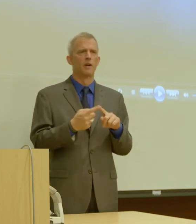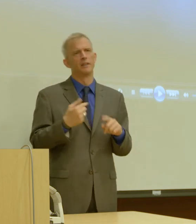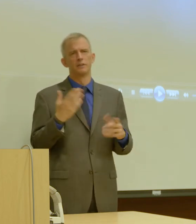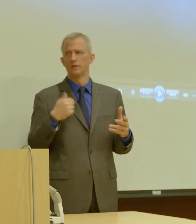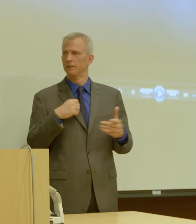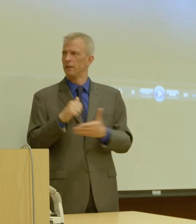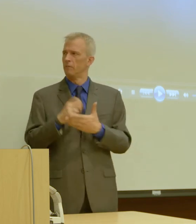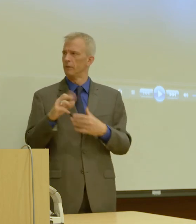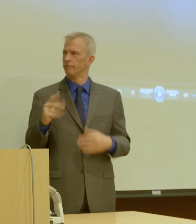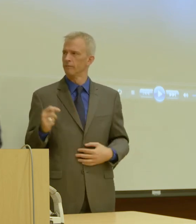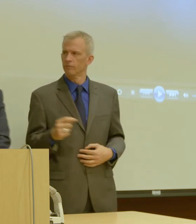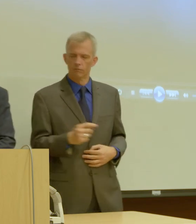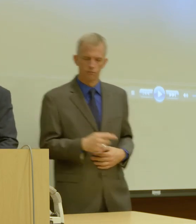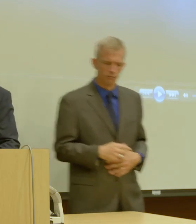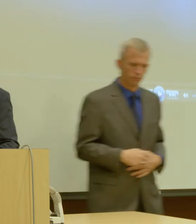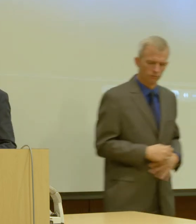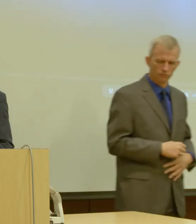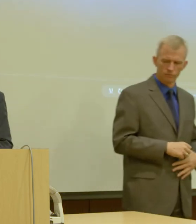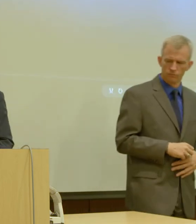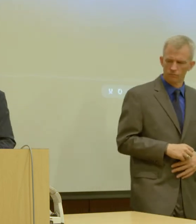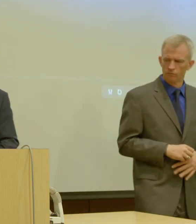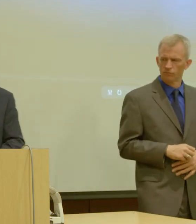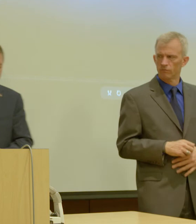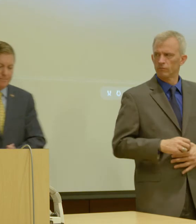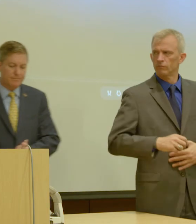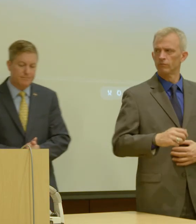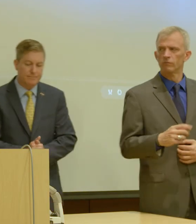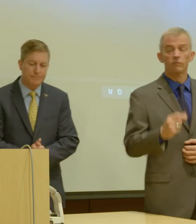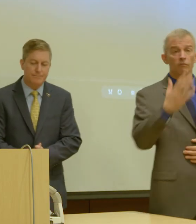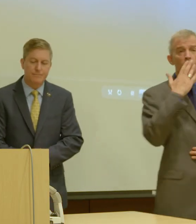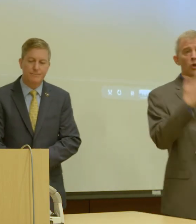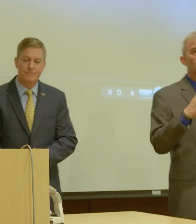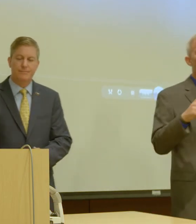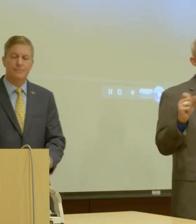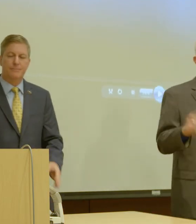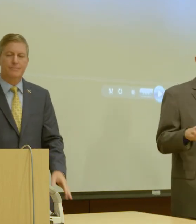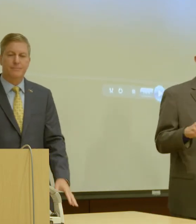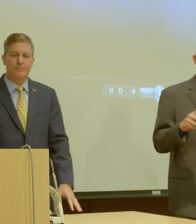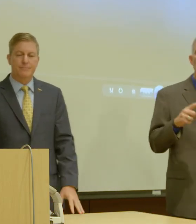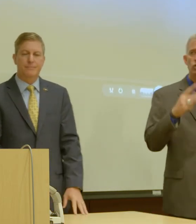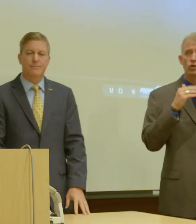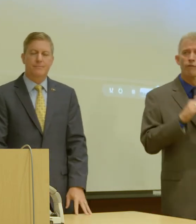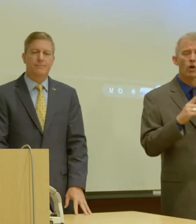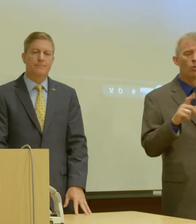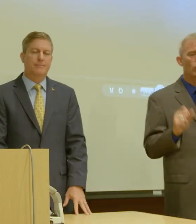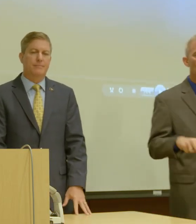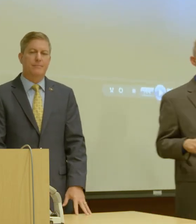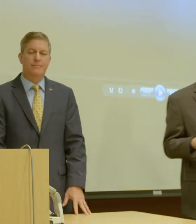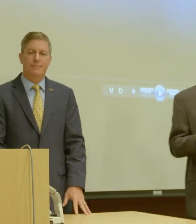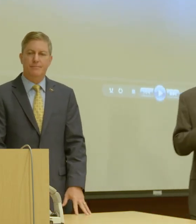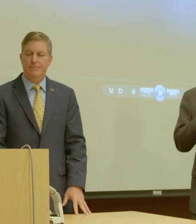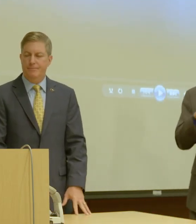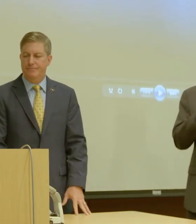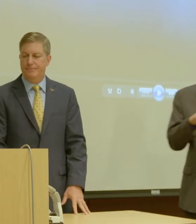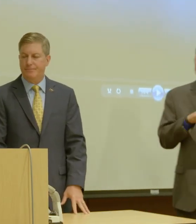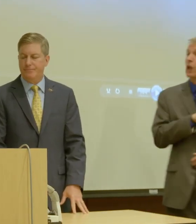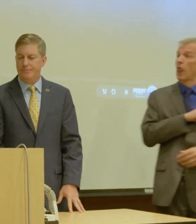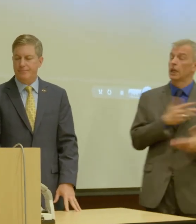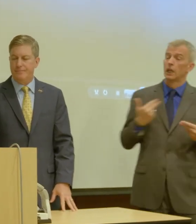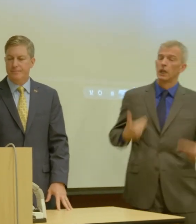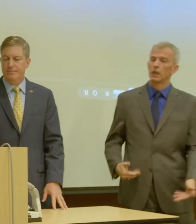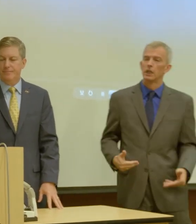Sure, I'll step in real quick. It's a, it's it's a good question. It's a fair question. And, and personally, I don't have any